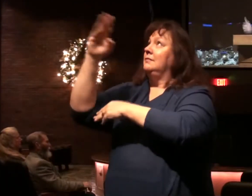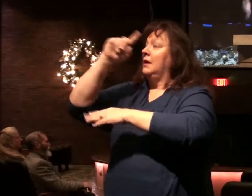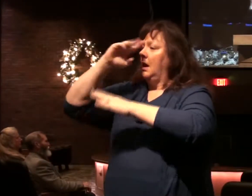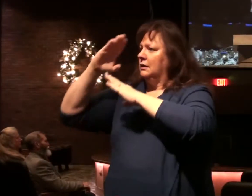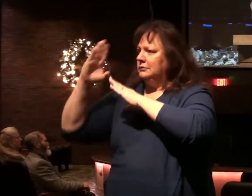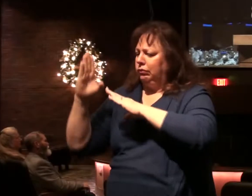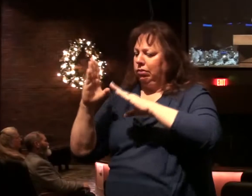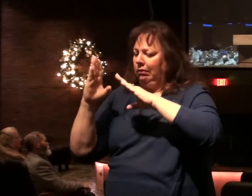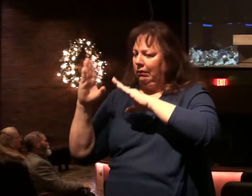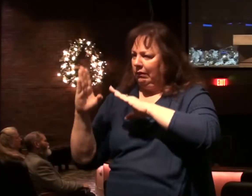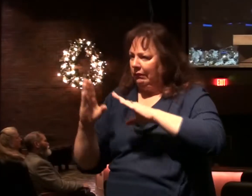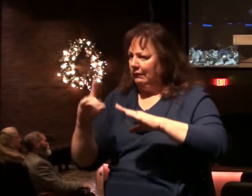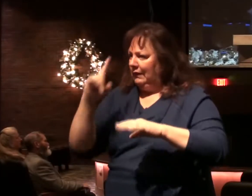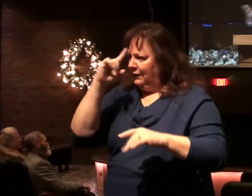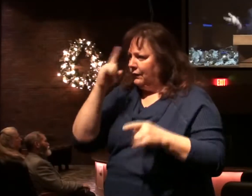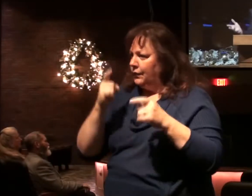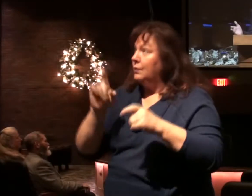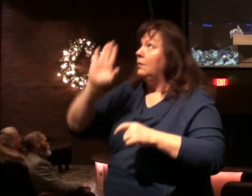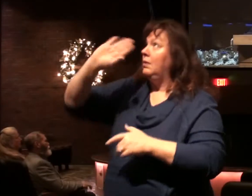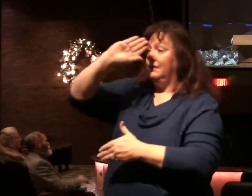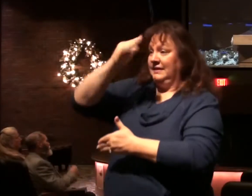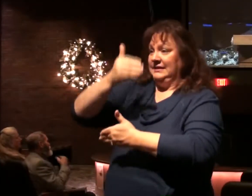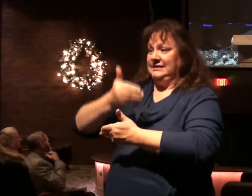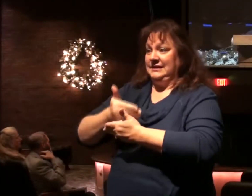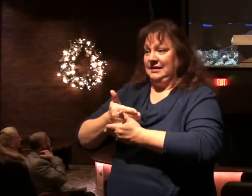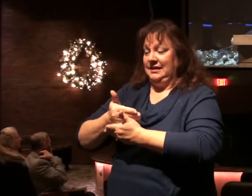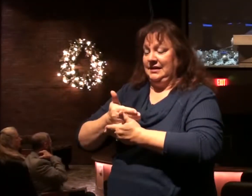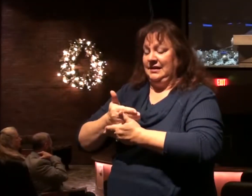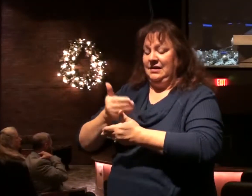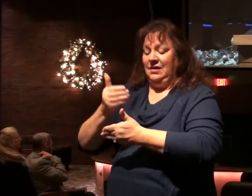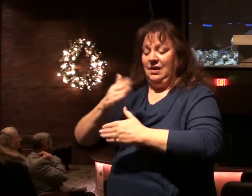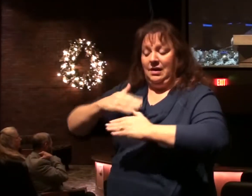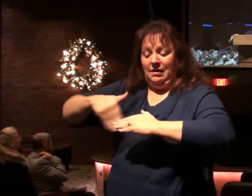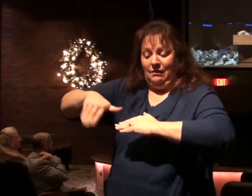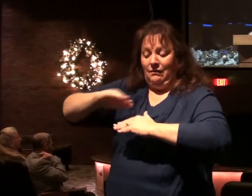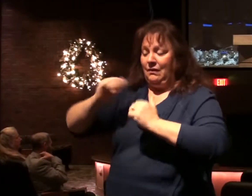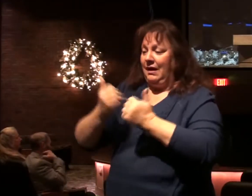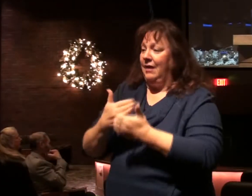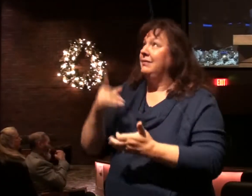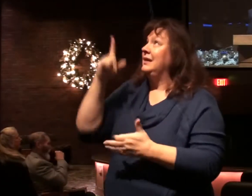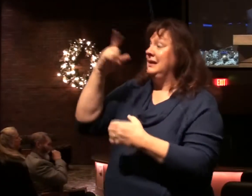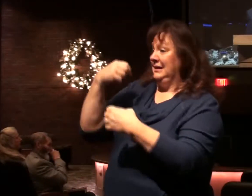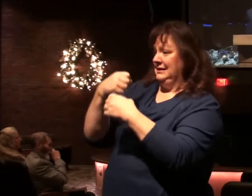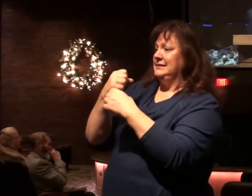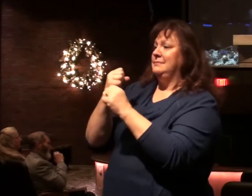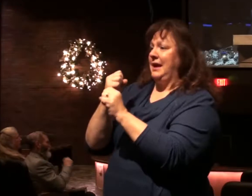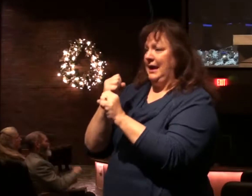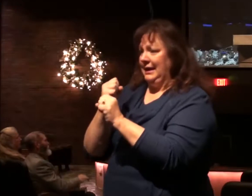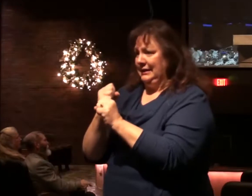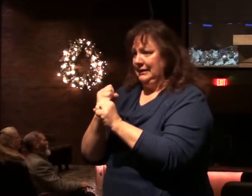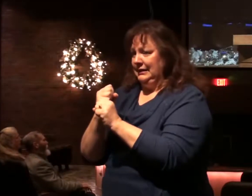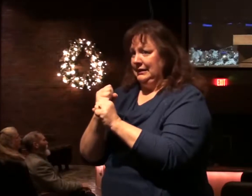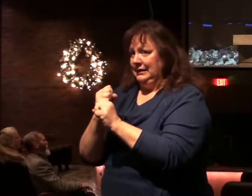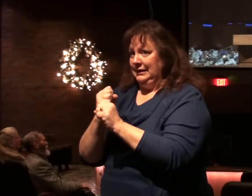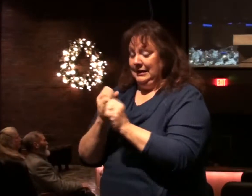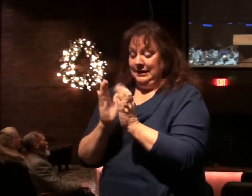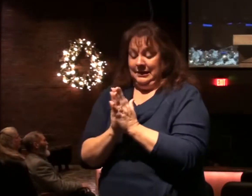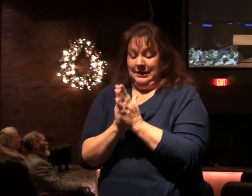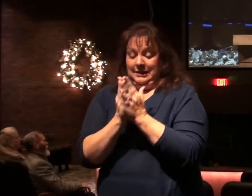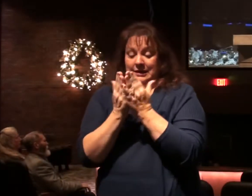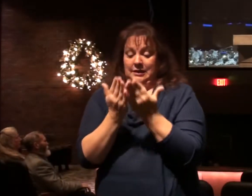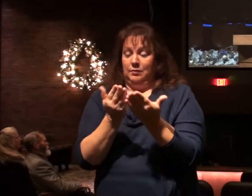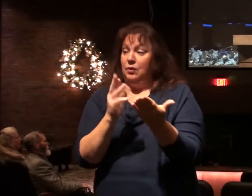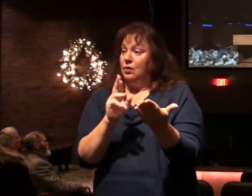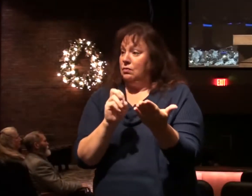plan of the rule of his son over all creation. And we are in a section in the book of